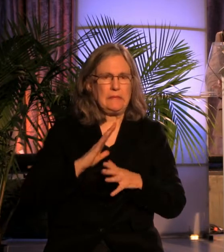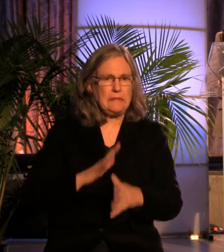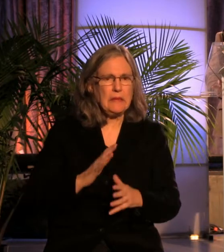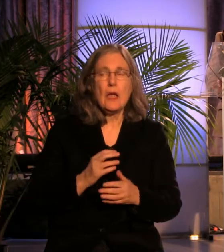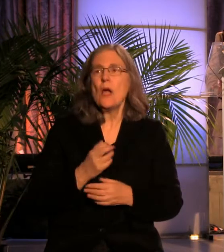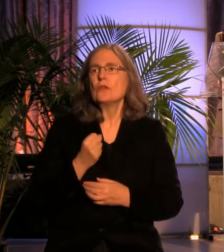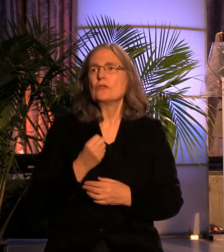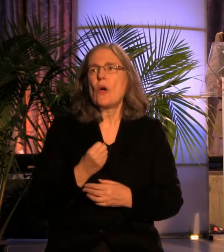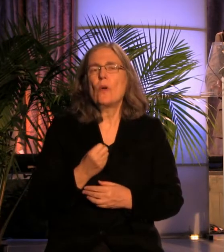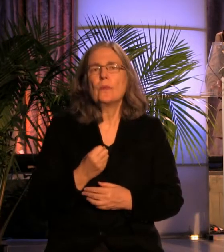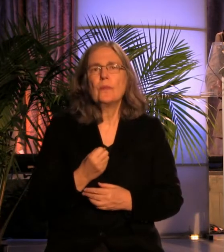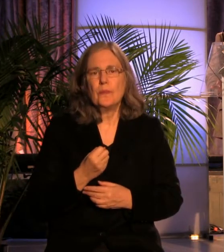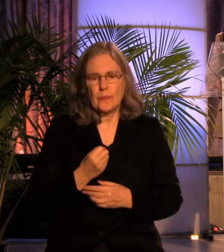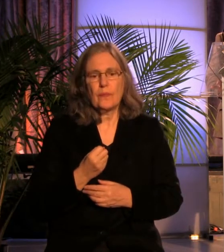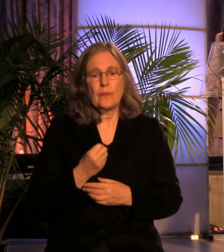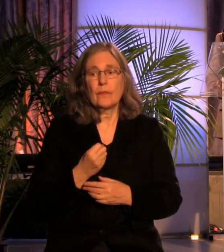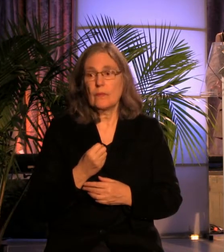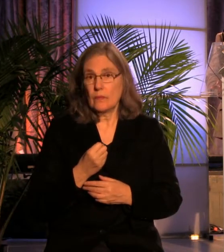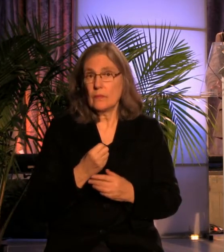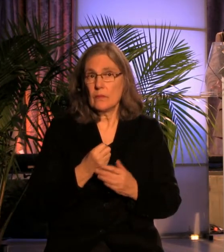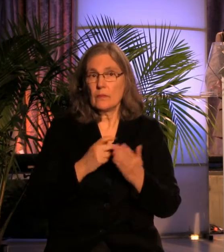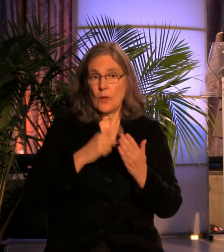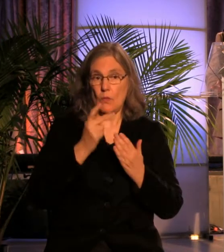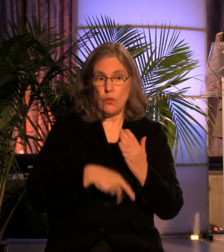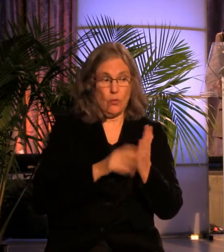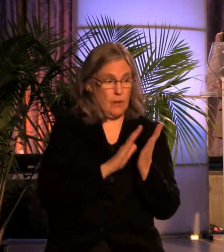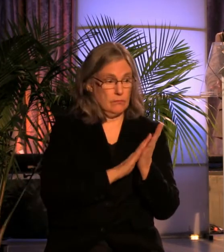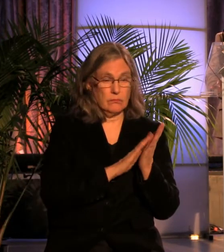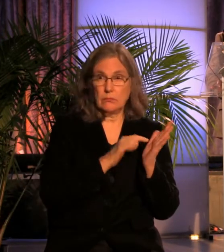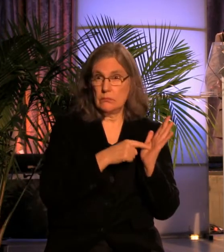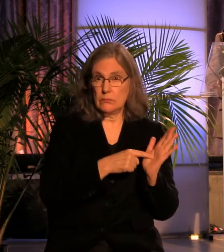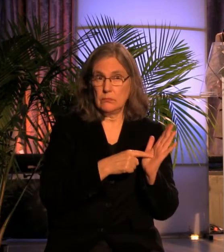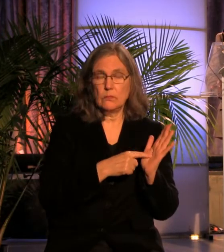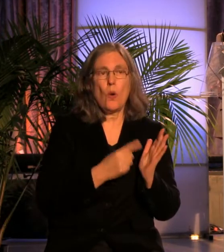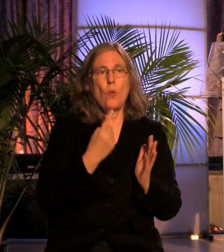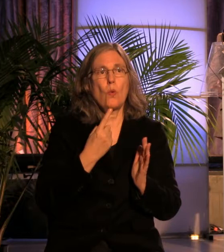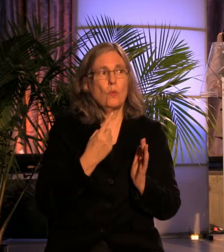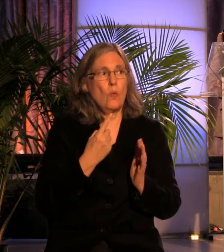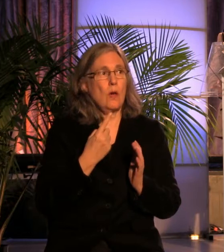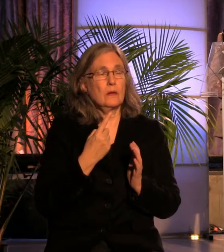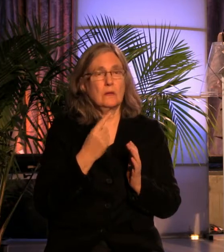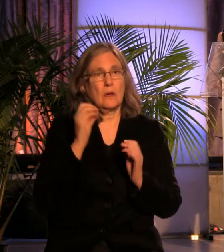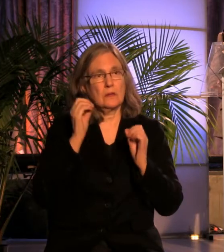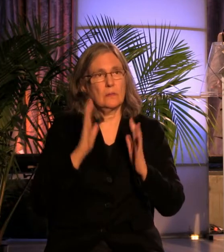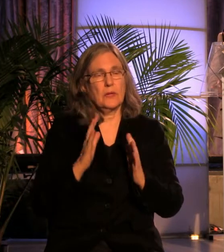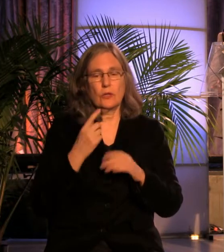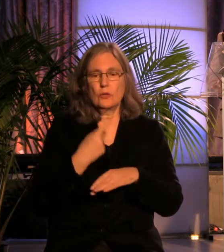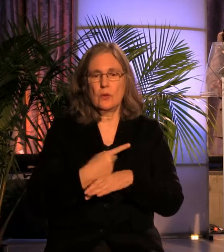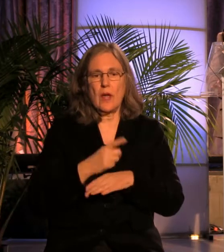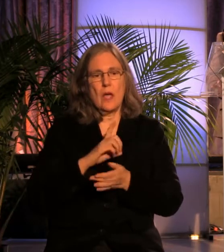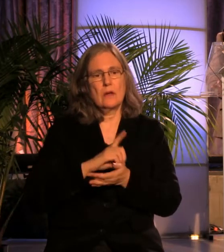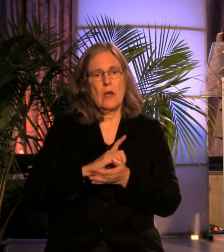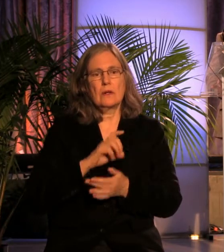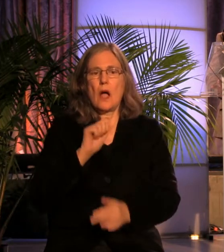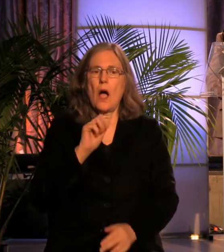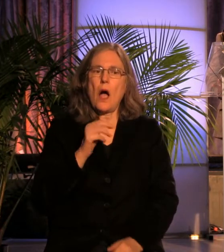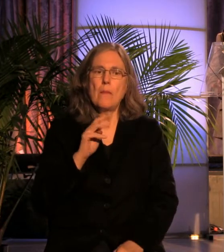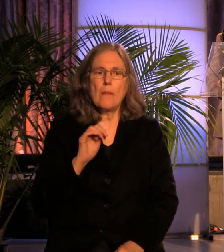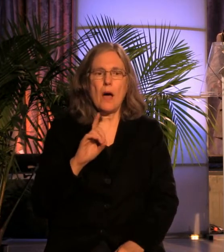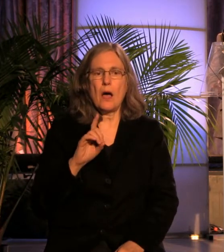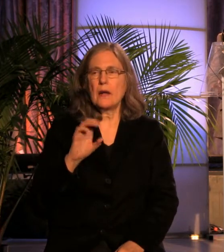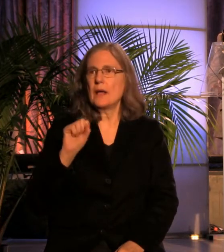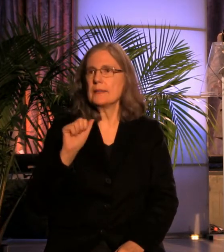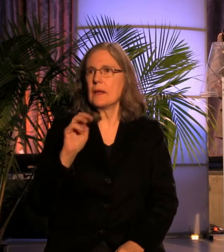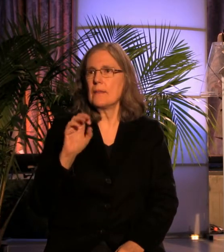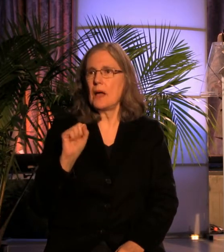You have probably noticed in your program that one of today's speakers was to have been Dr. Ahmad Sarmas. Dr.